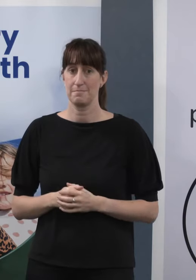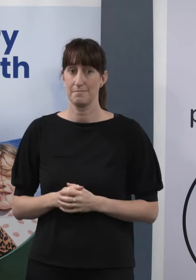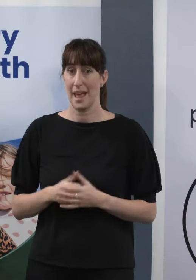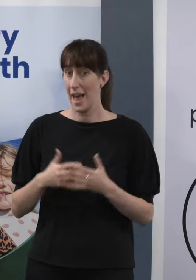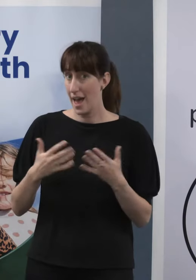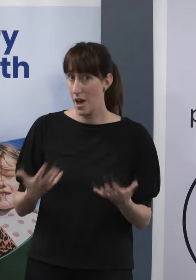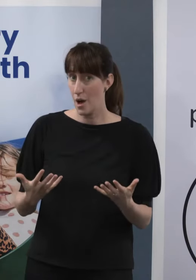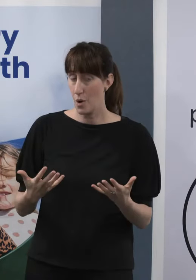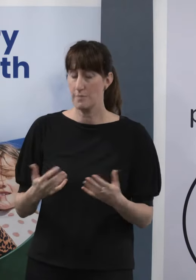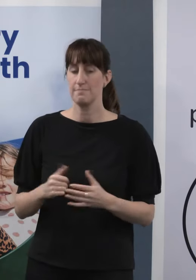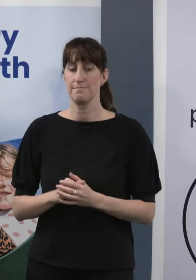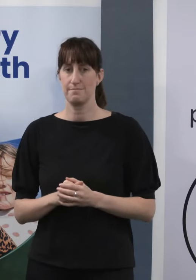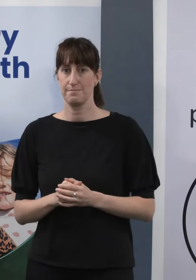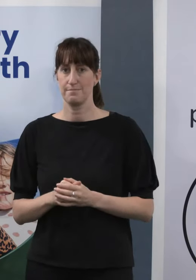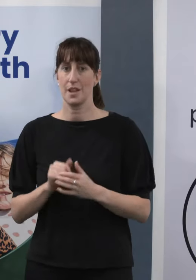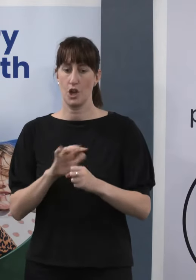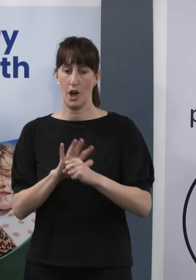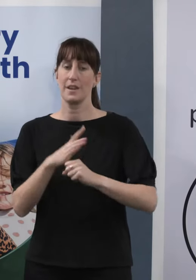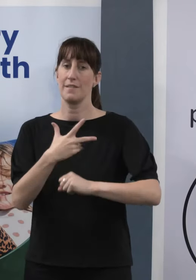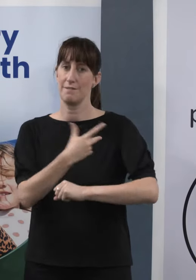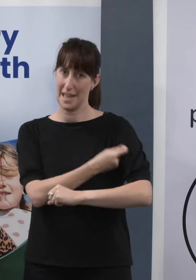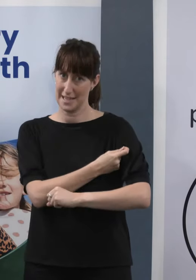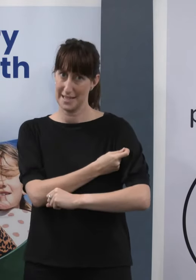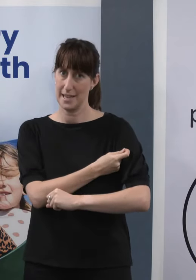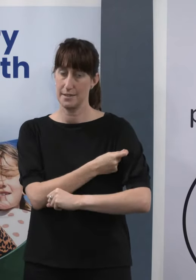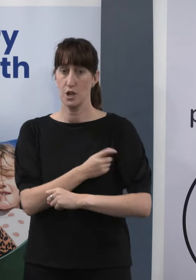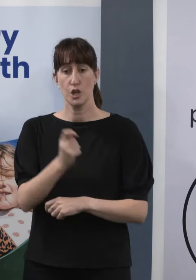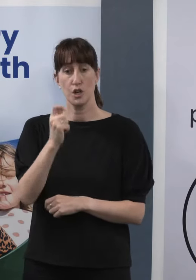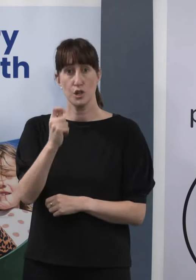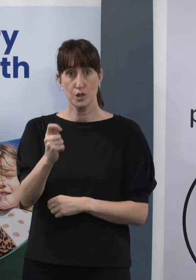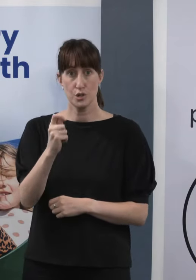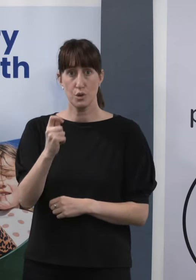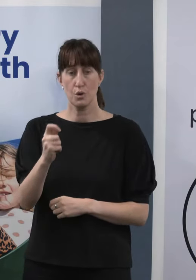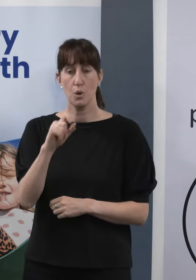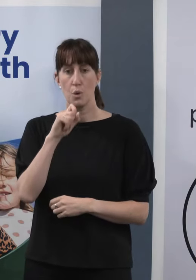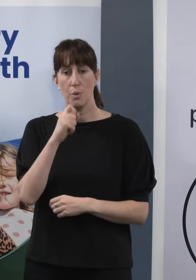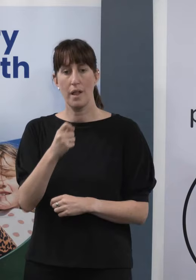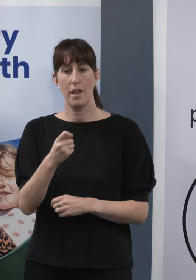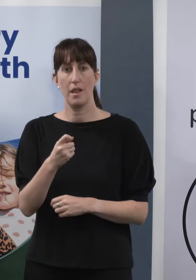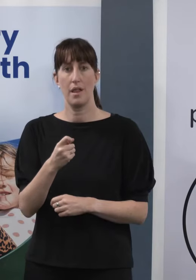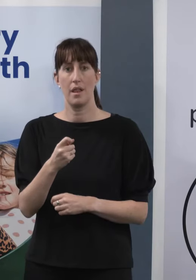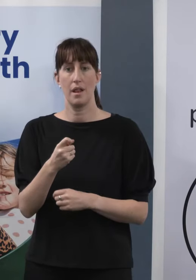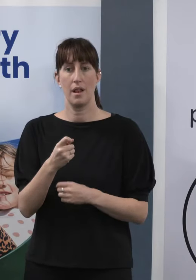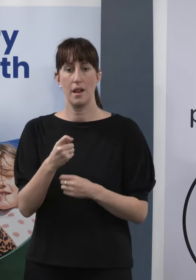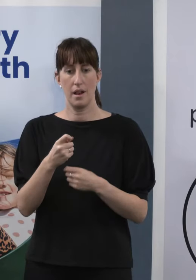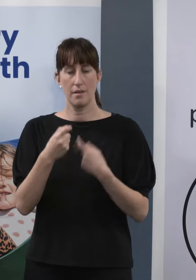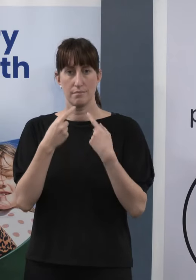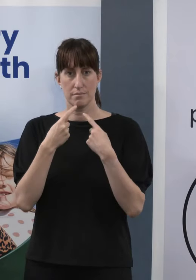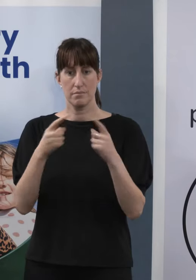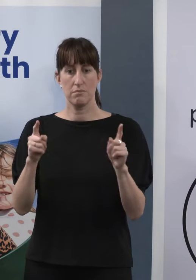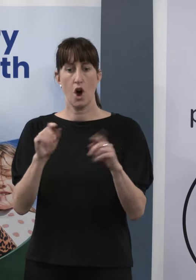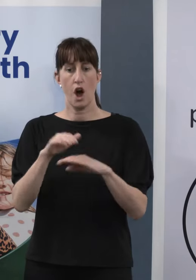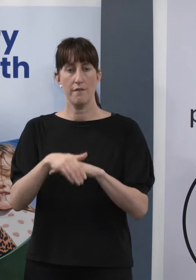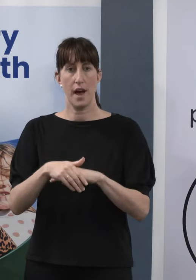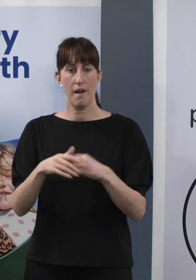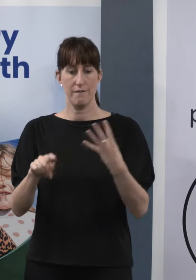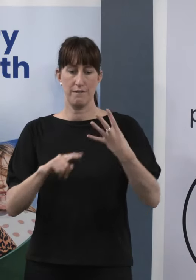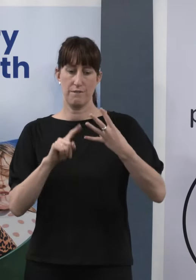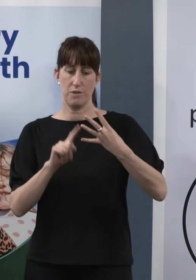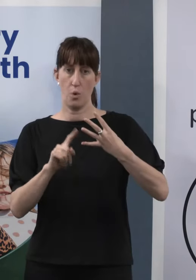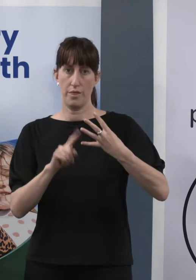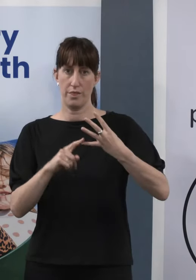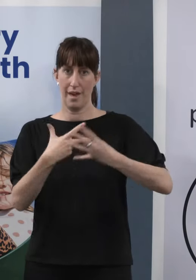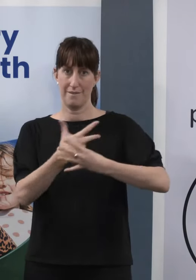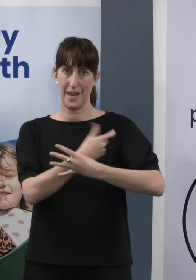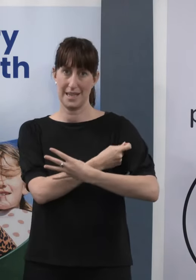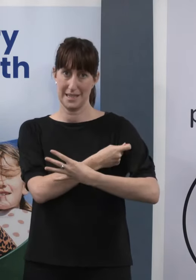Being up to date with COVID-19 vaccinations, and very soon, of course, we will be starting the rollout of that fourth dose to our groups